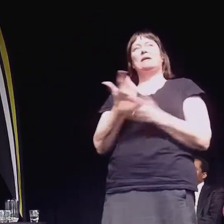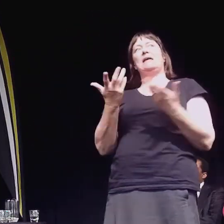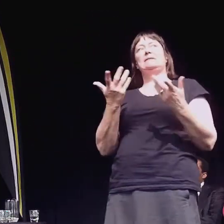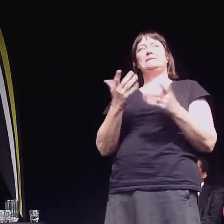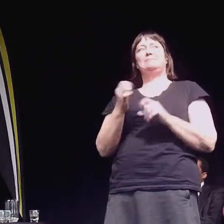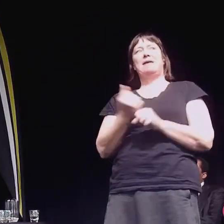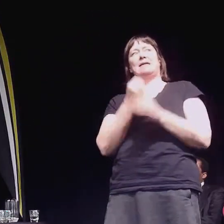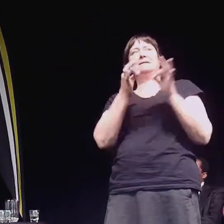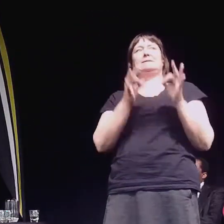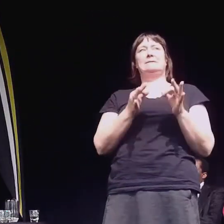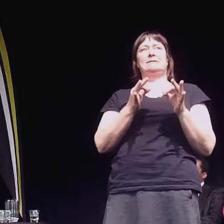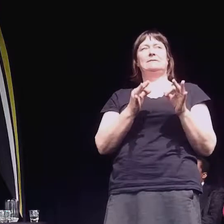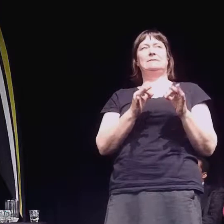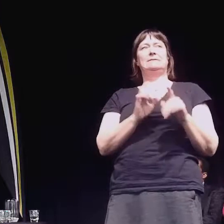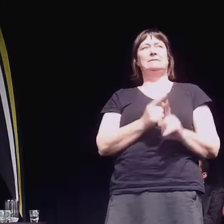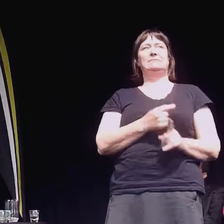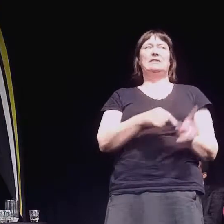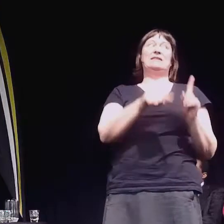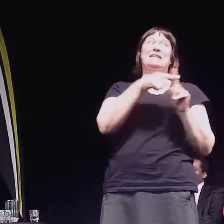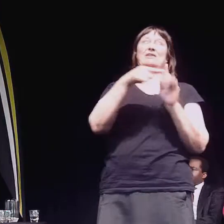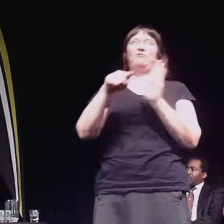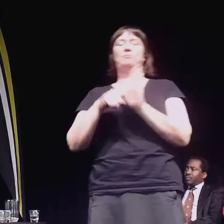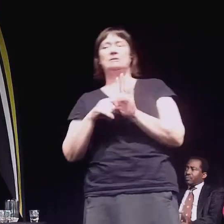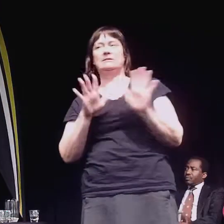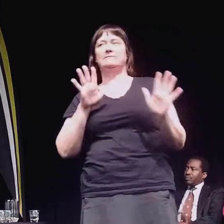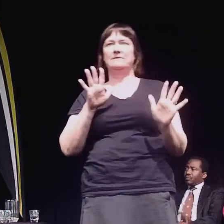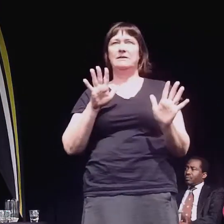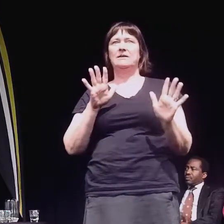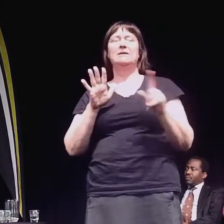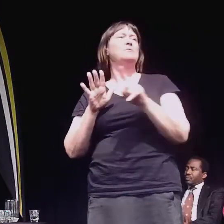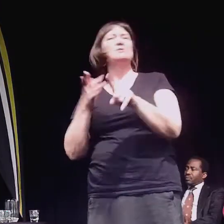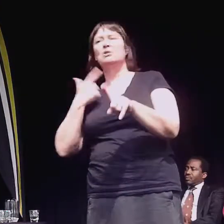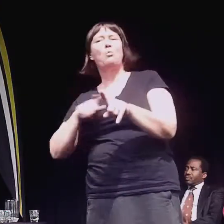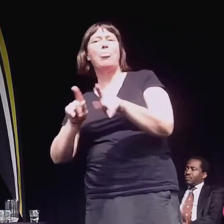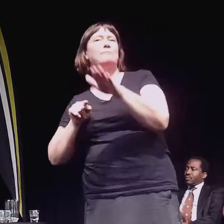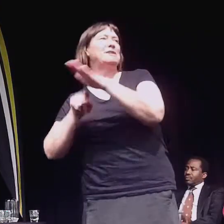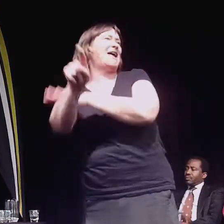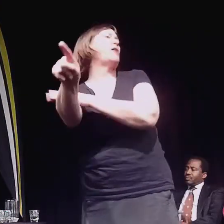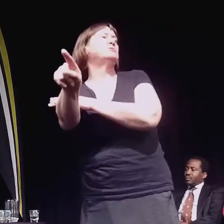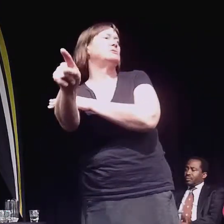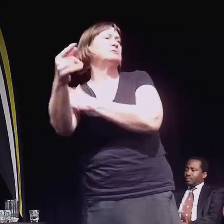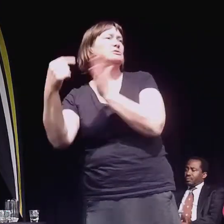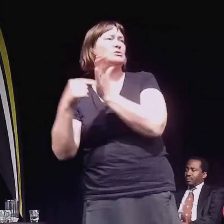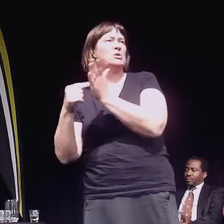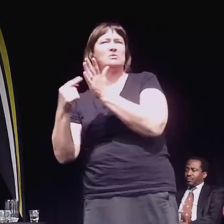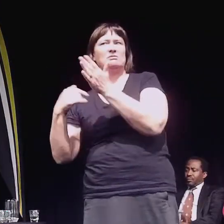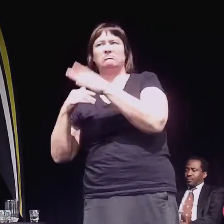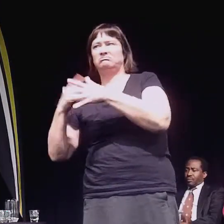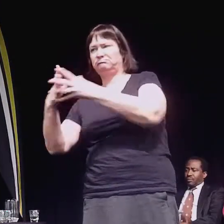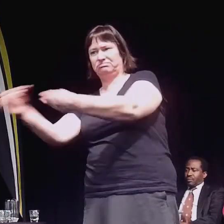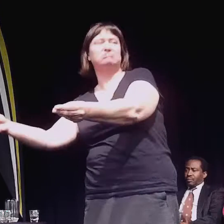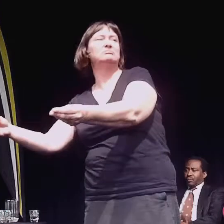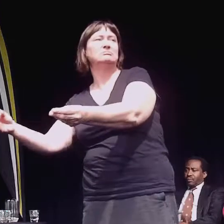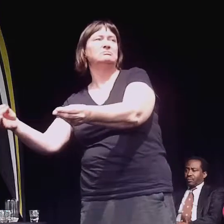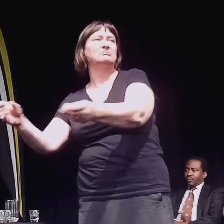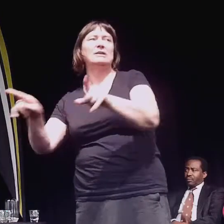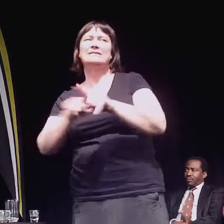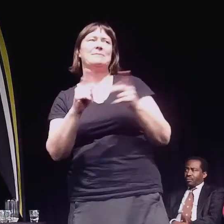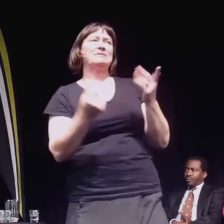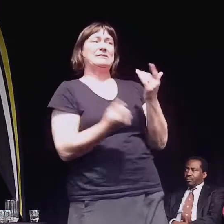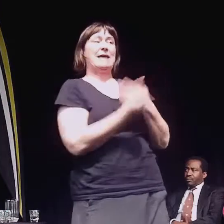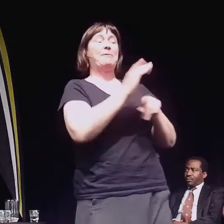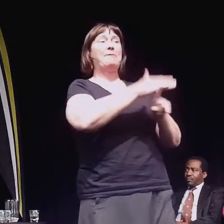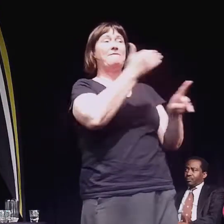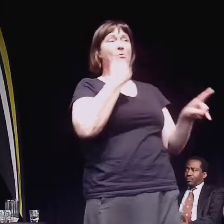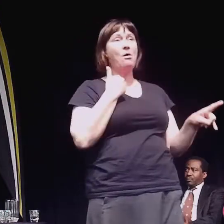do, we damned if we didn't. And we took it. We didn't want to see another Glaxo, we didn't want to see another Relta or Sunbeam happen in this city. And I'm